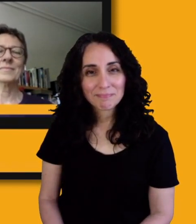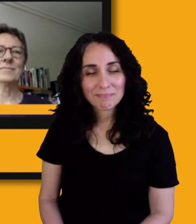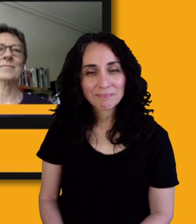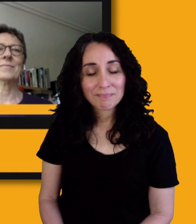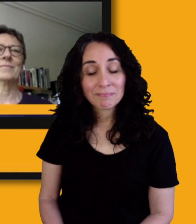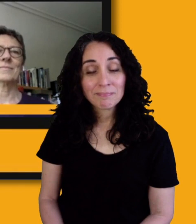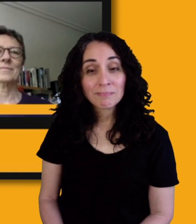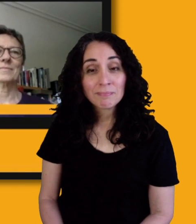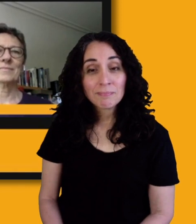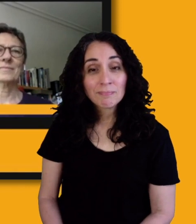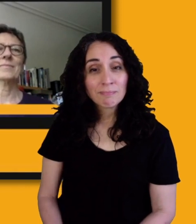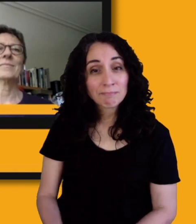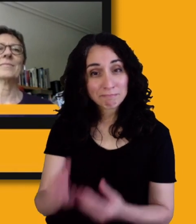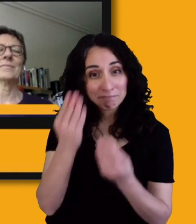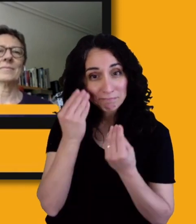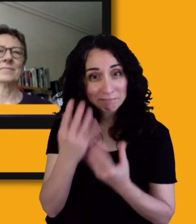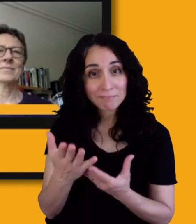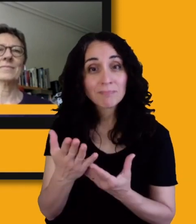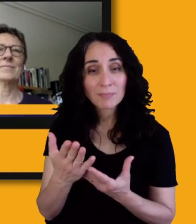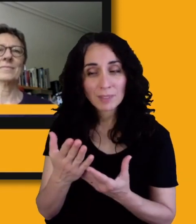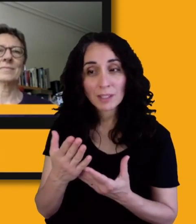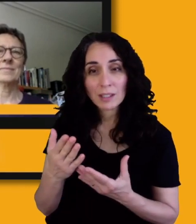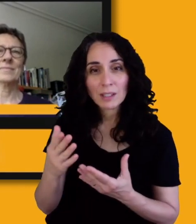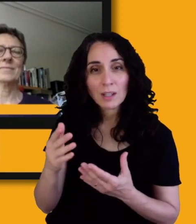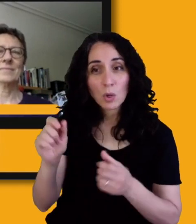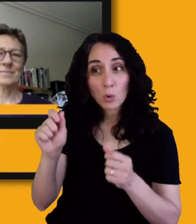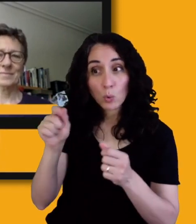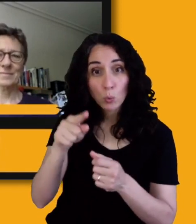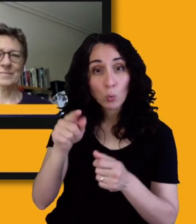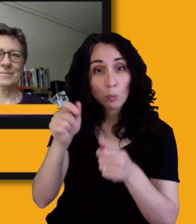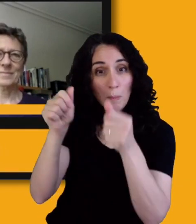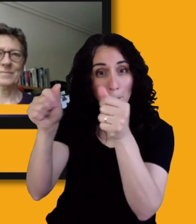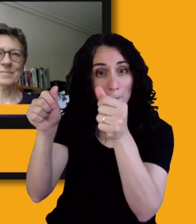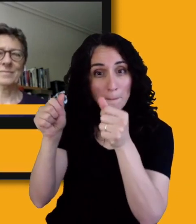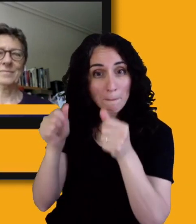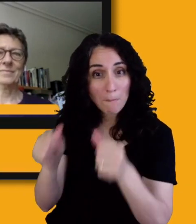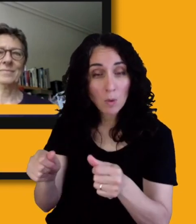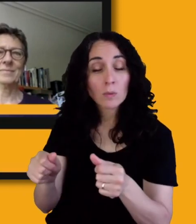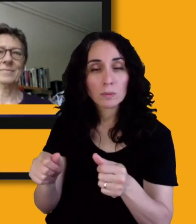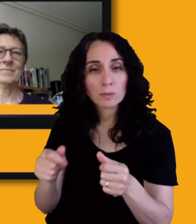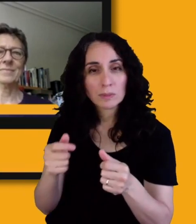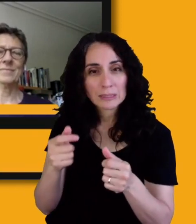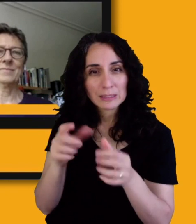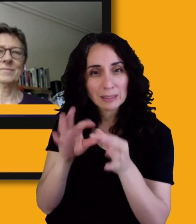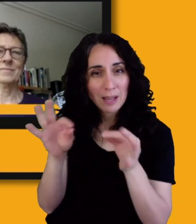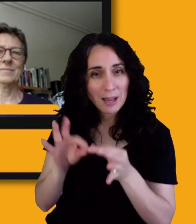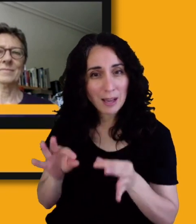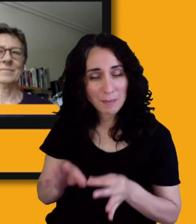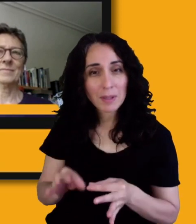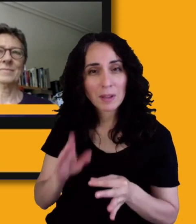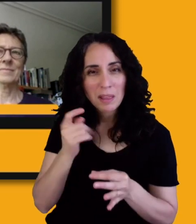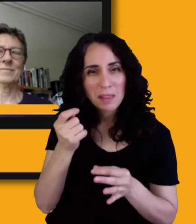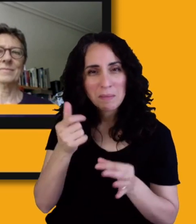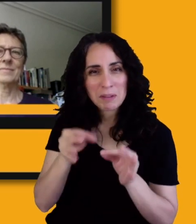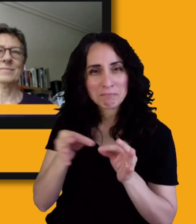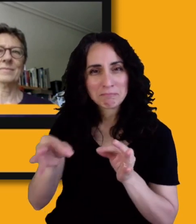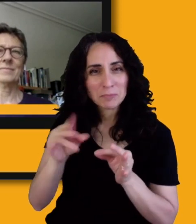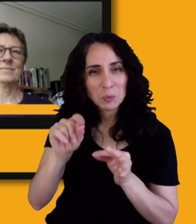accommodation. Also, just a quick note, we do have a 20-second lag in the comments, so at the time when you send a comment,